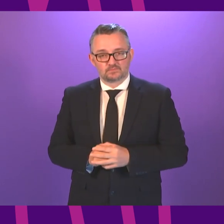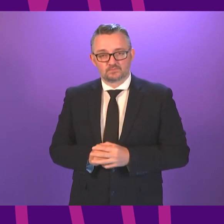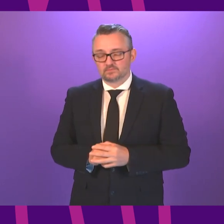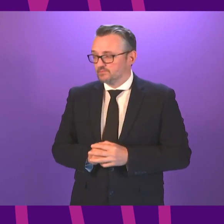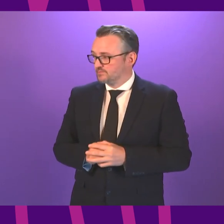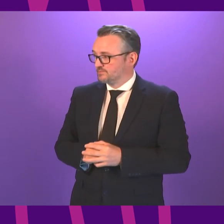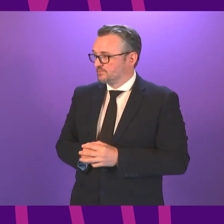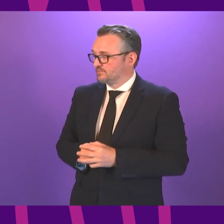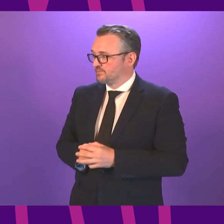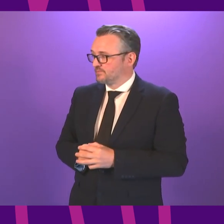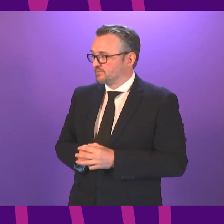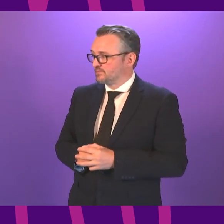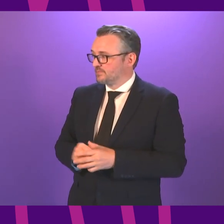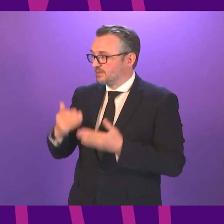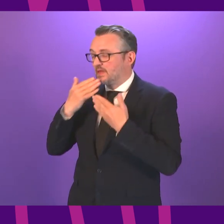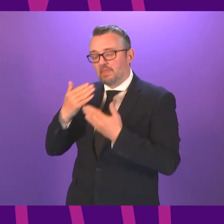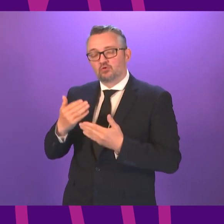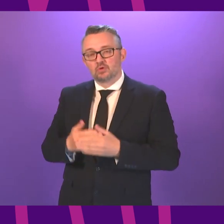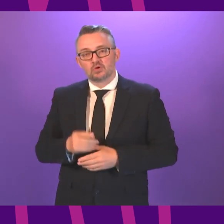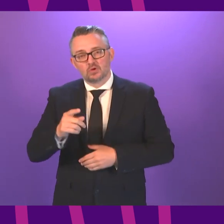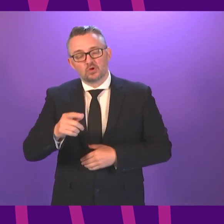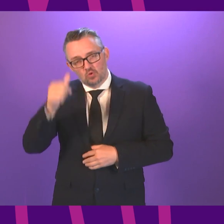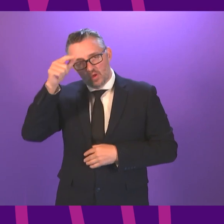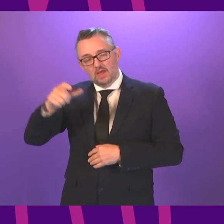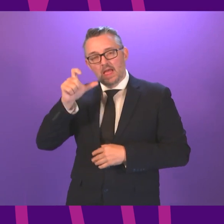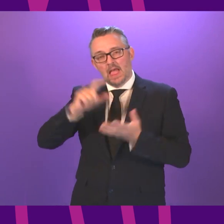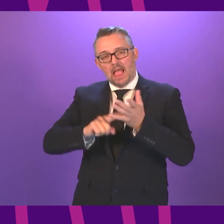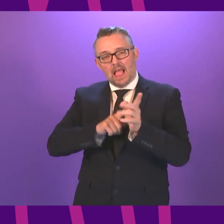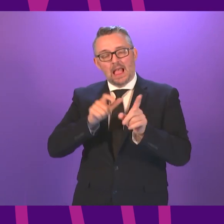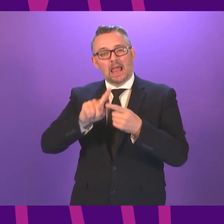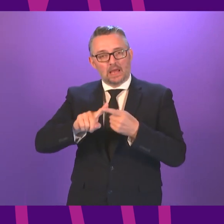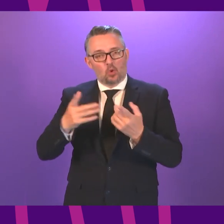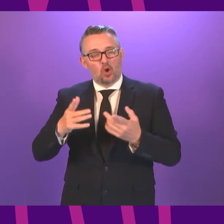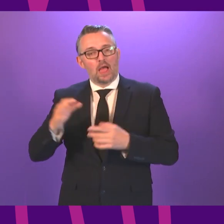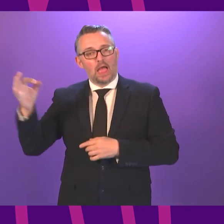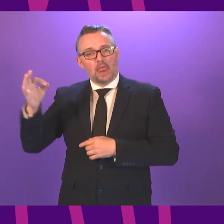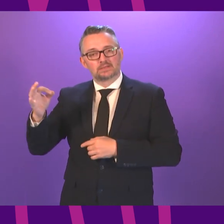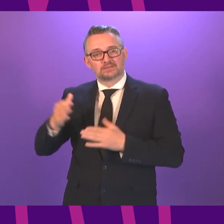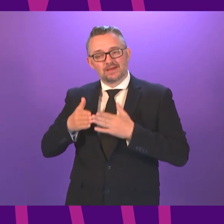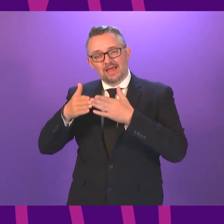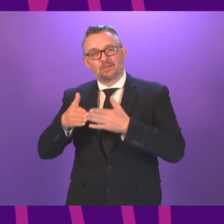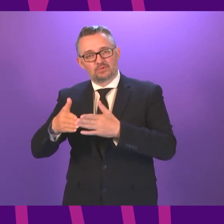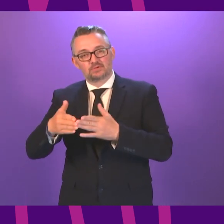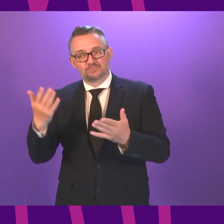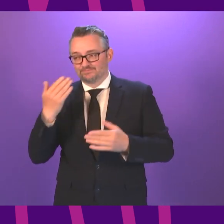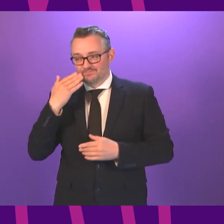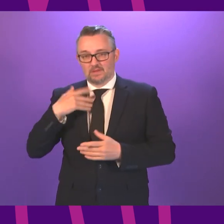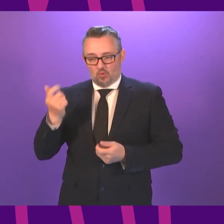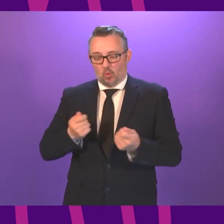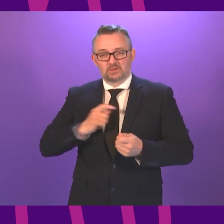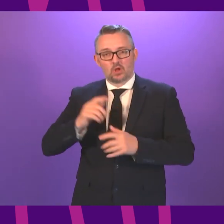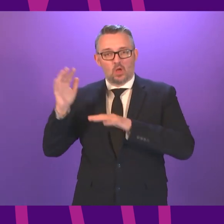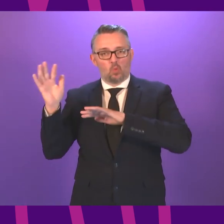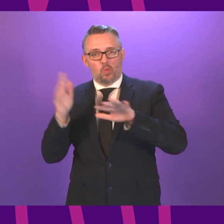presiding officer first minister as you'll be aware our clyde and hebridean ferry services have had to cope in recent days with vessel breakdowns and weather